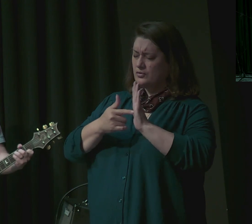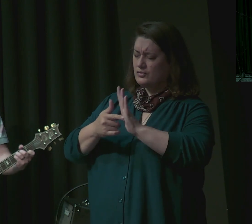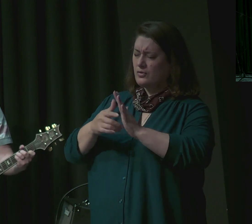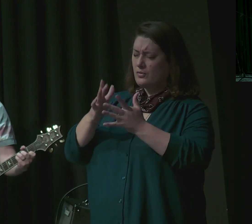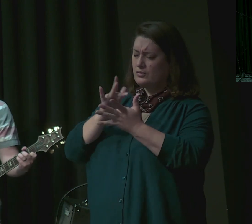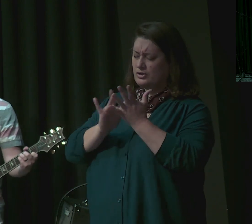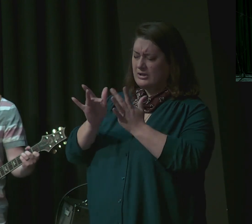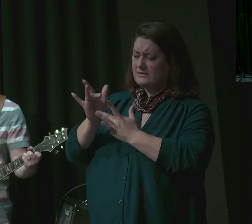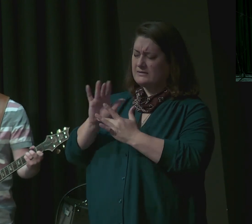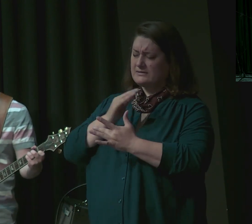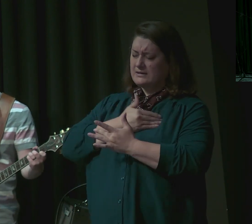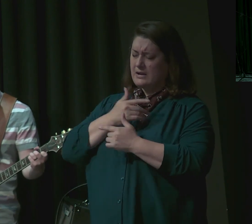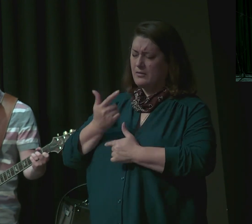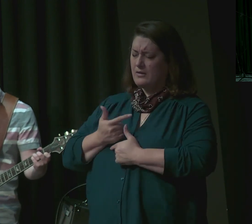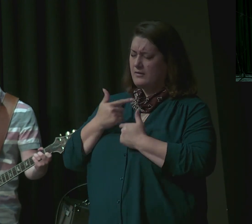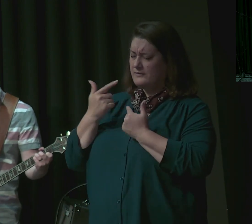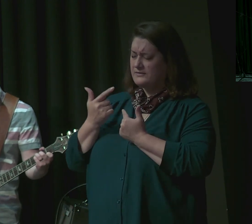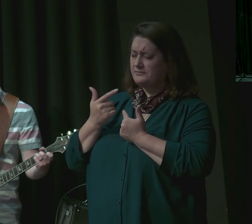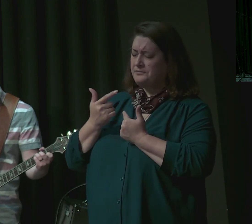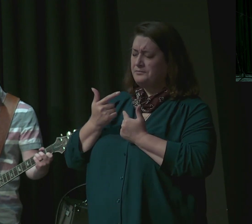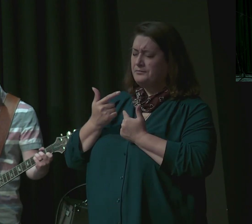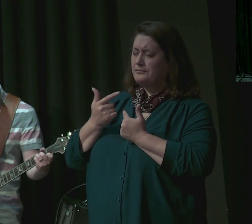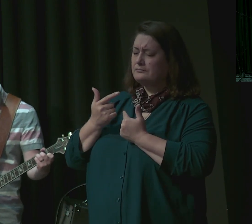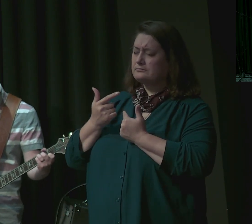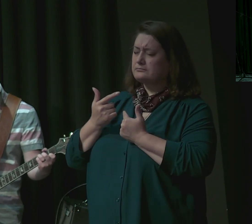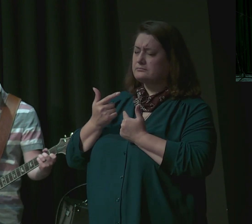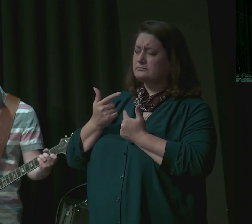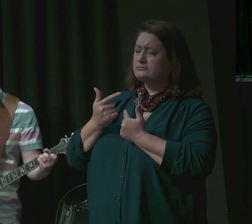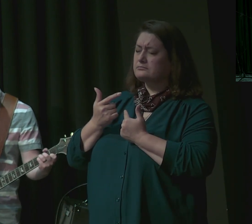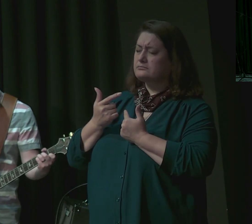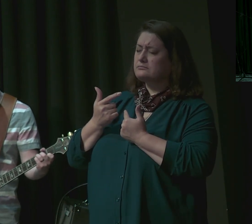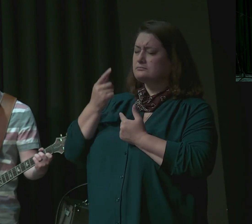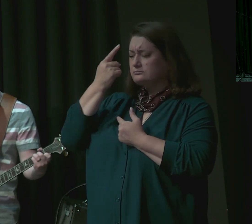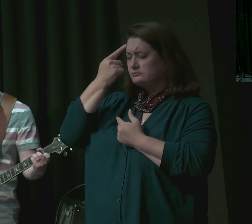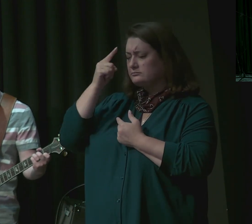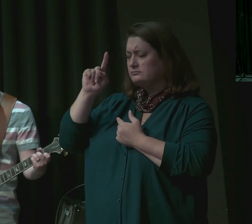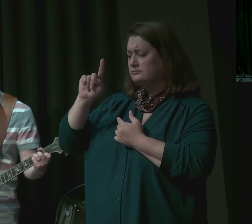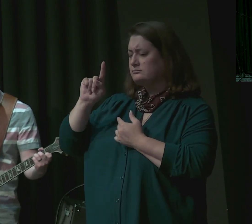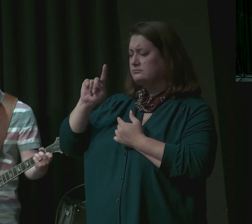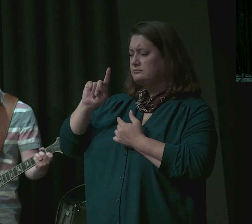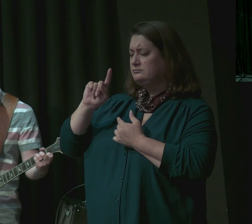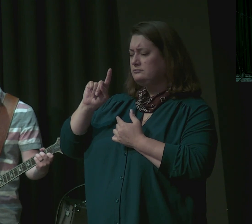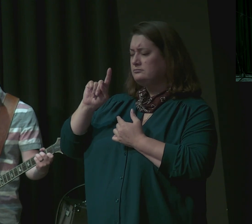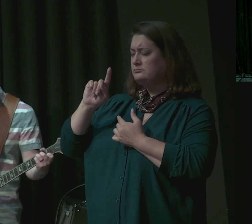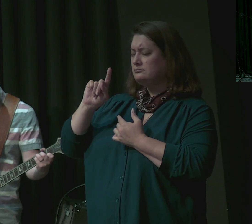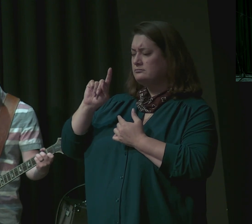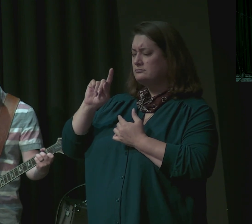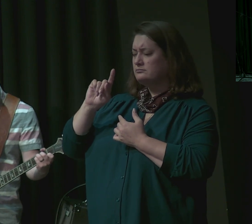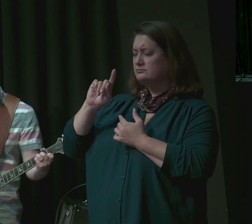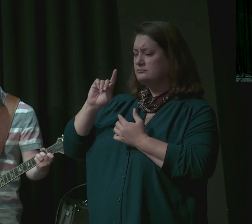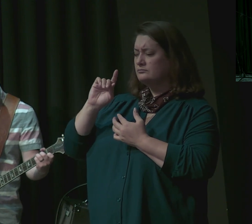our lives as these things for the glory of our redeemer and ruler amen